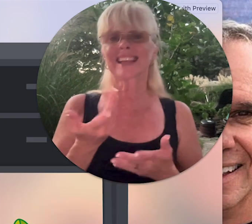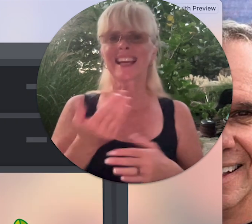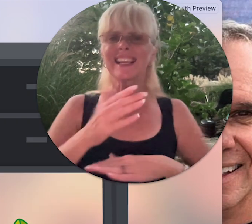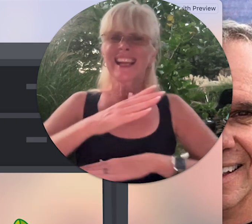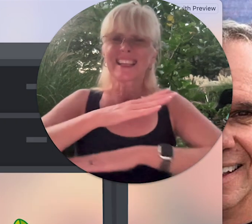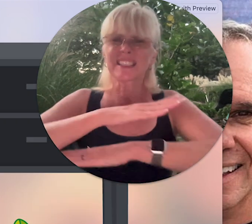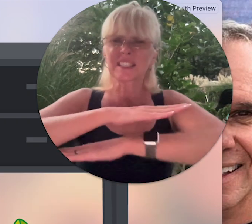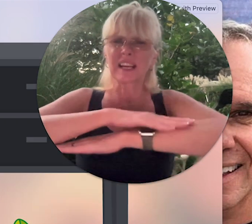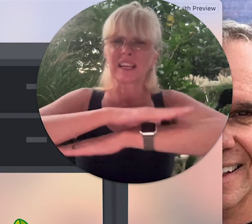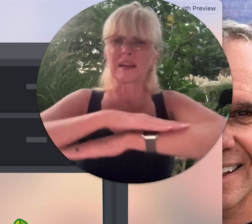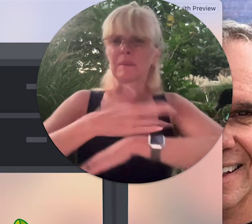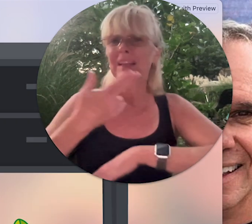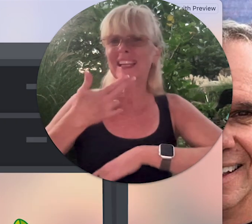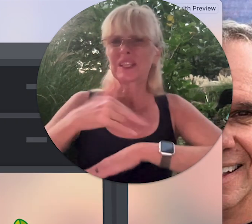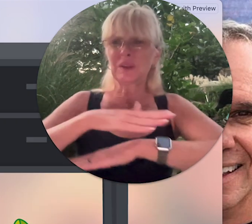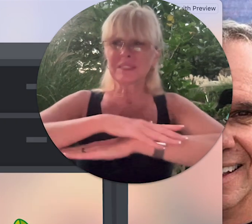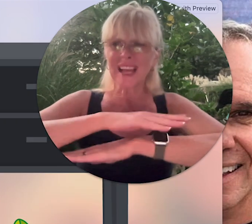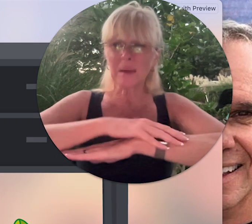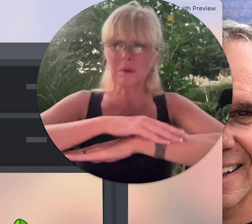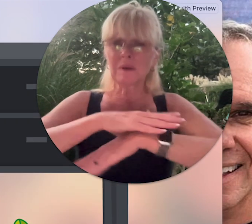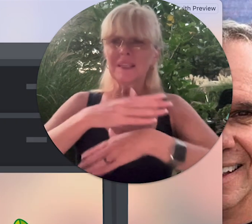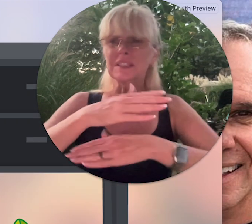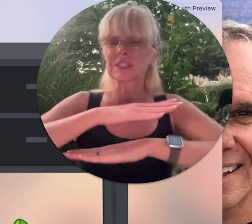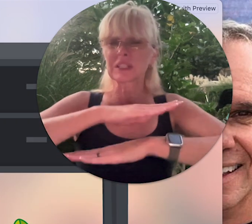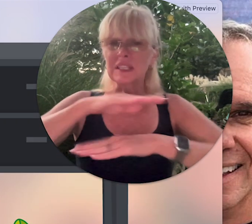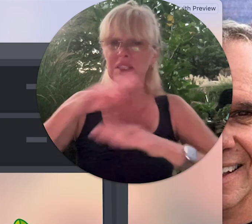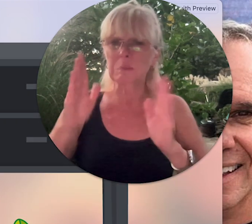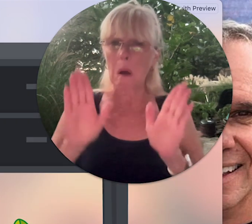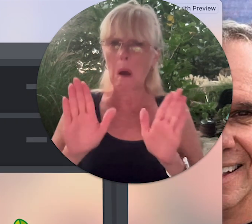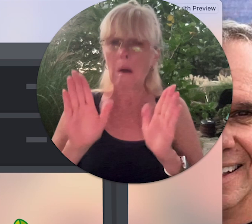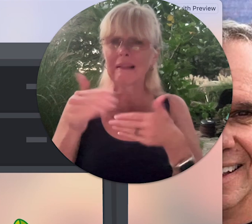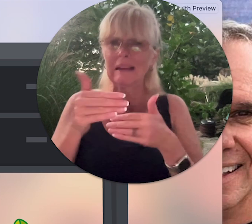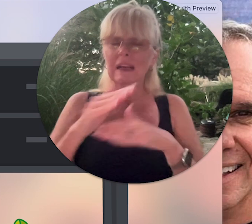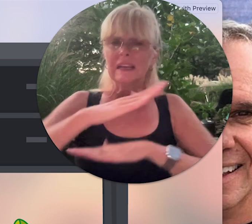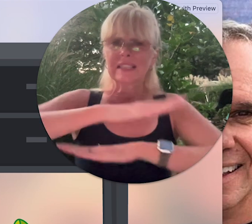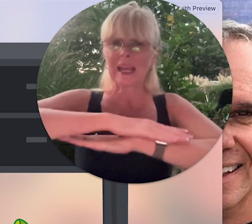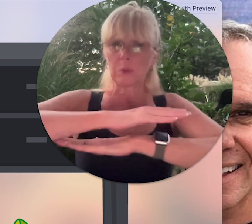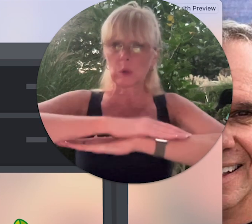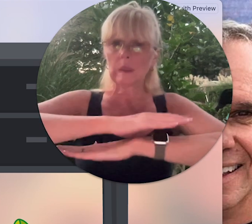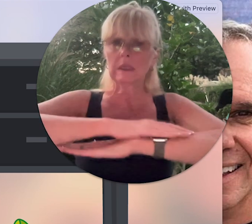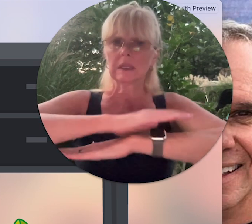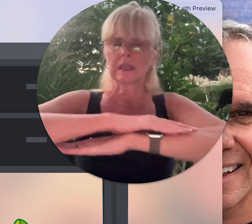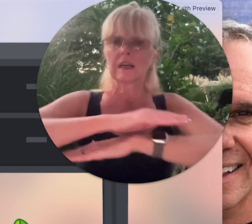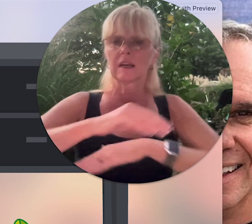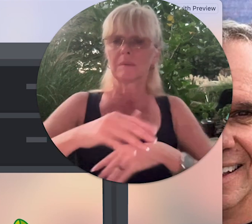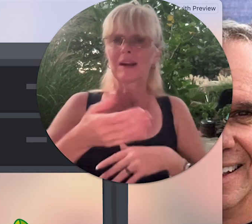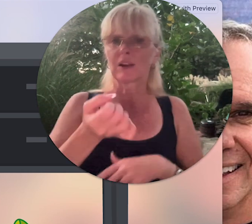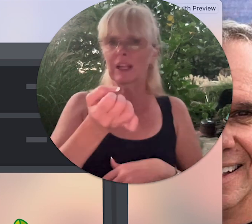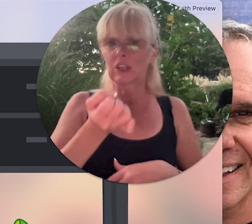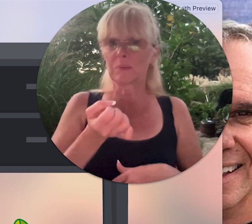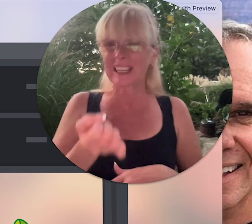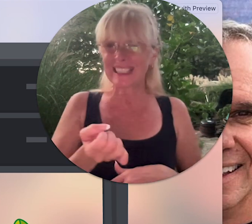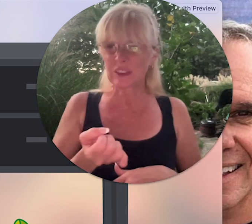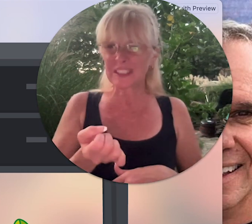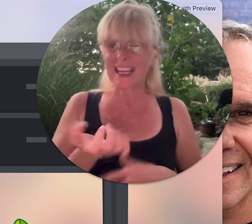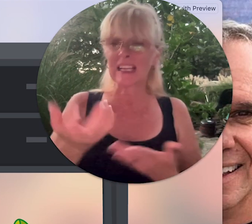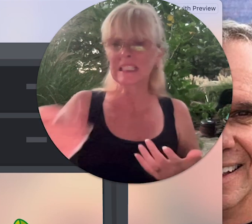kind of like it's like a cute table it's it's small table or it could be a little desk